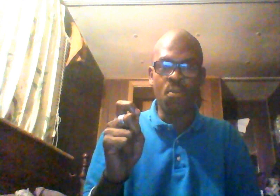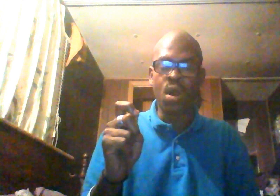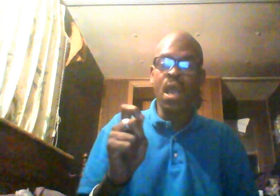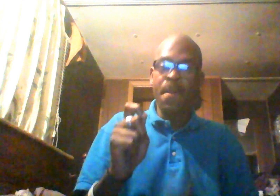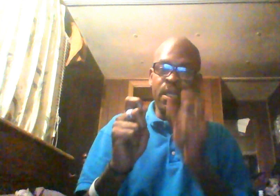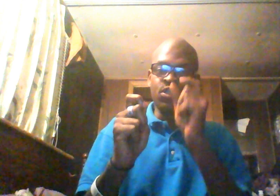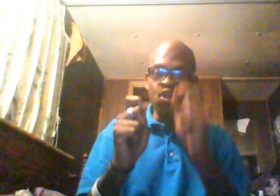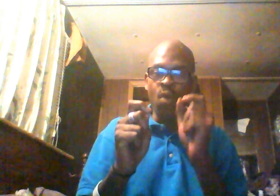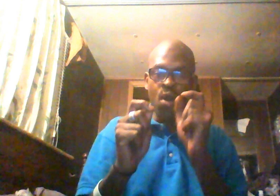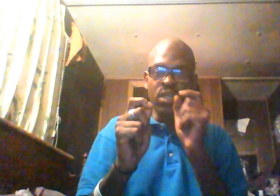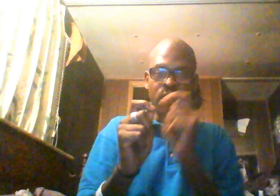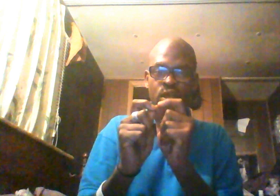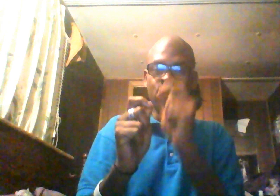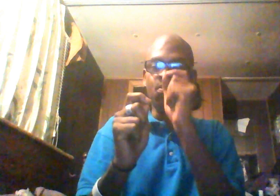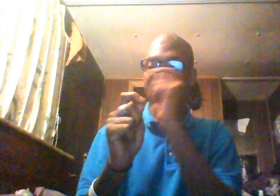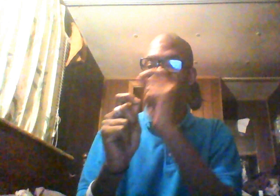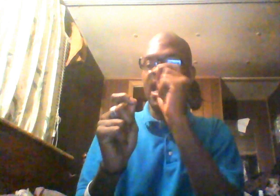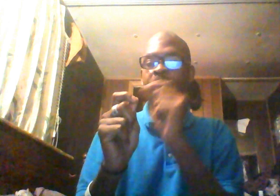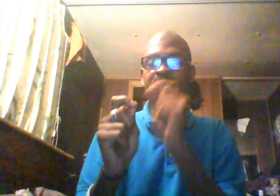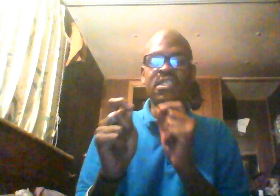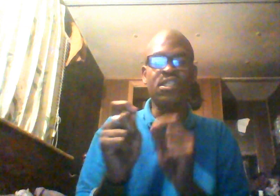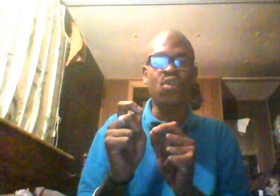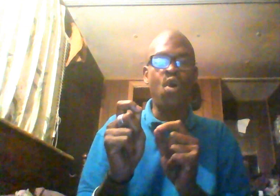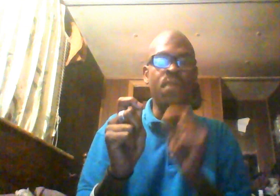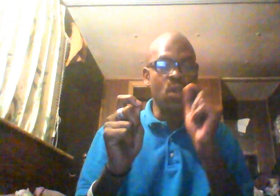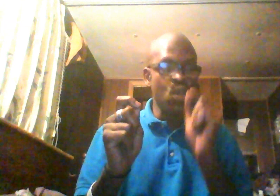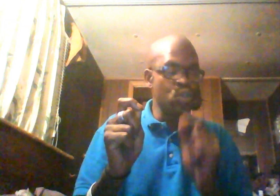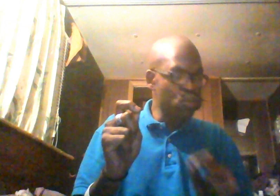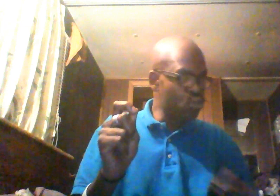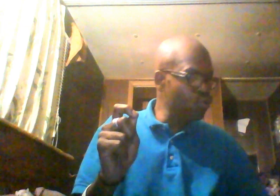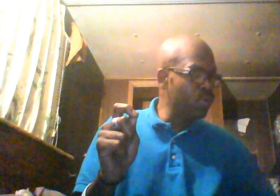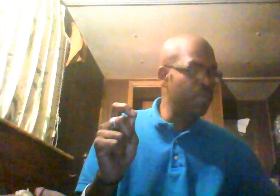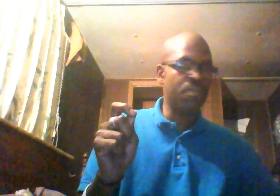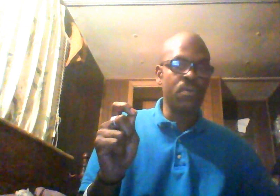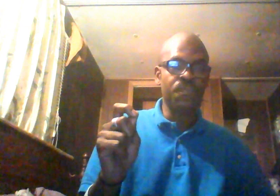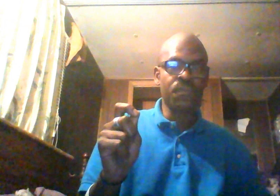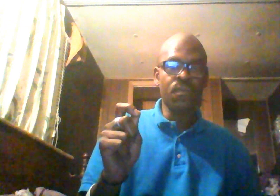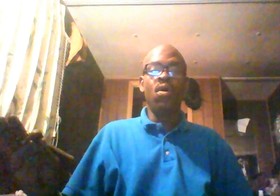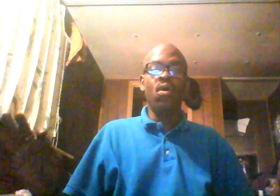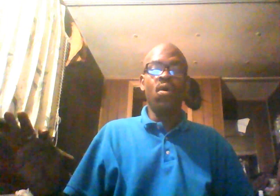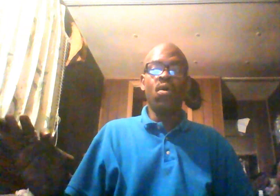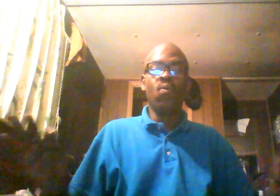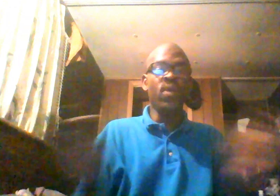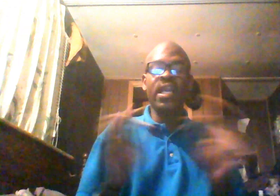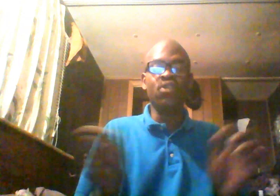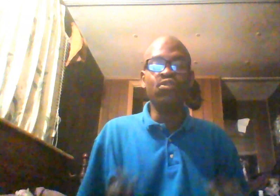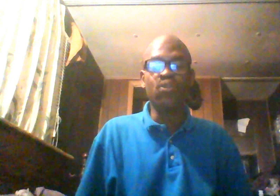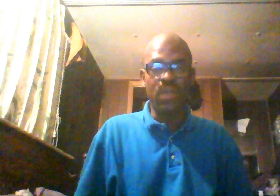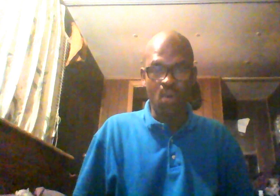more. Because you are only good to pass our messages on to the people. We can't use you anymore.